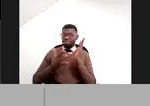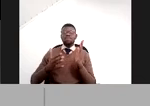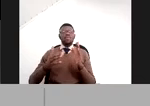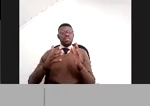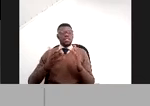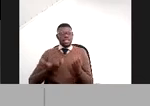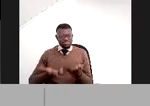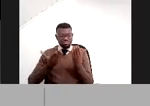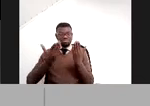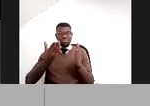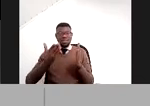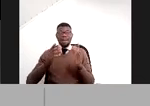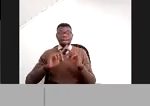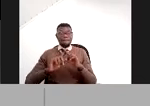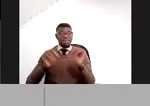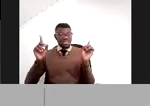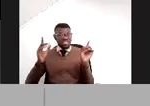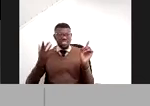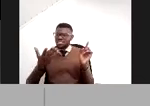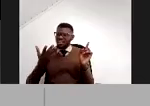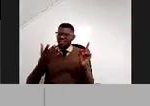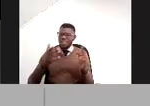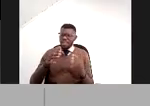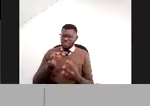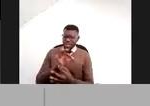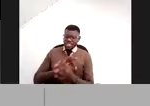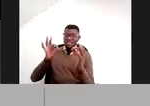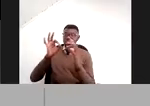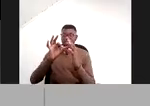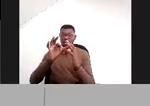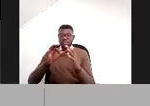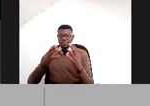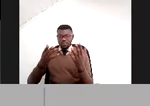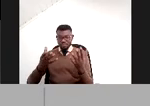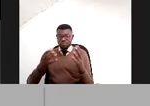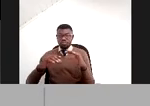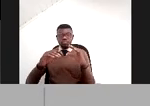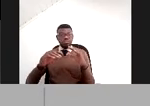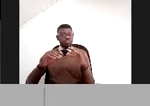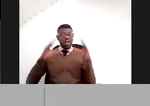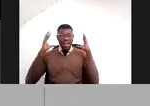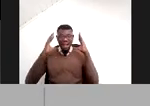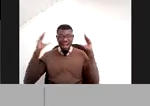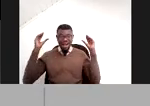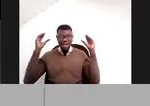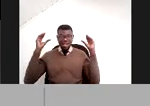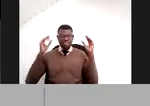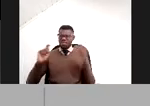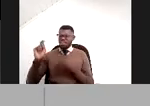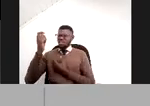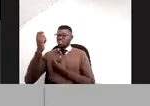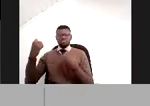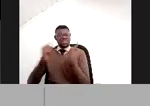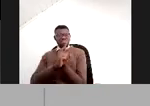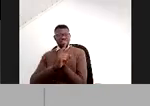But this is for the specific Dutch production situation. That's not necessarily for the Kenyan, which is totally different. So what